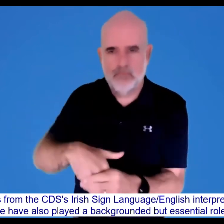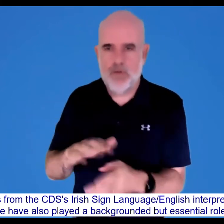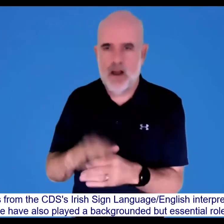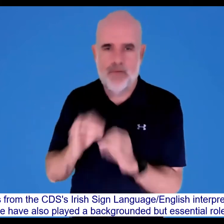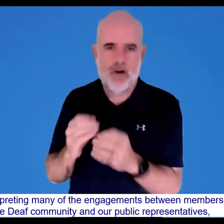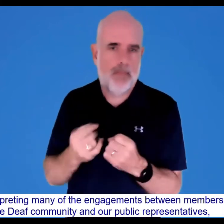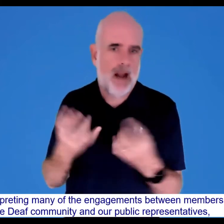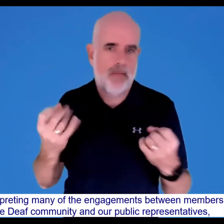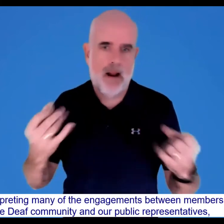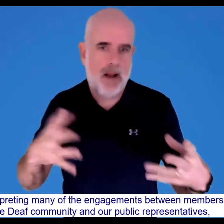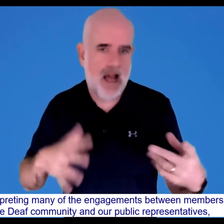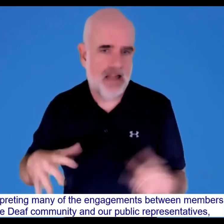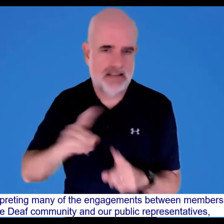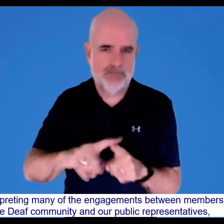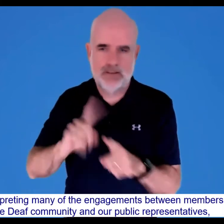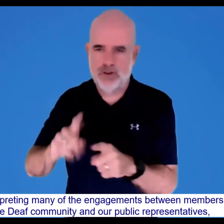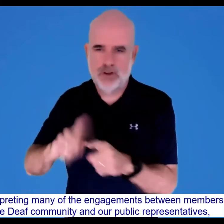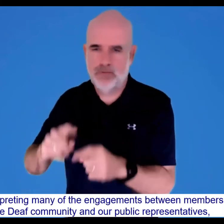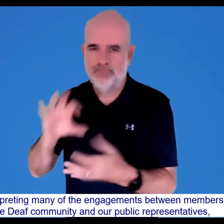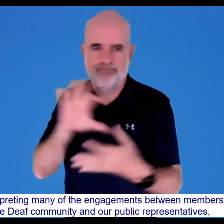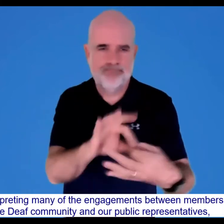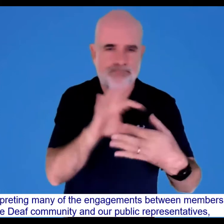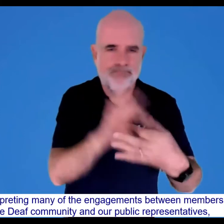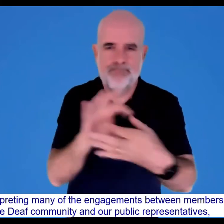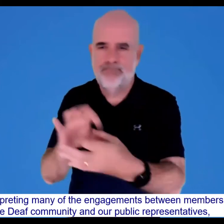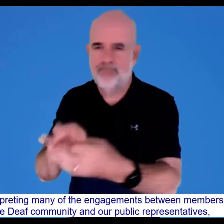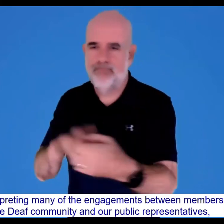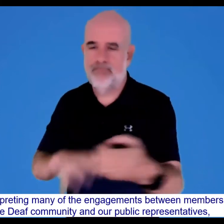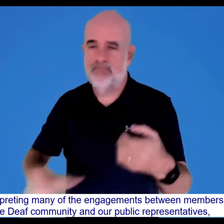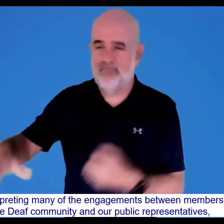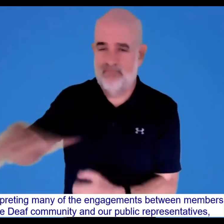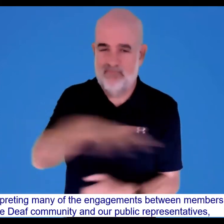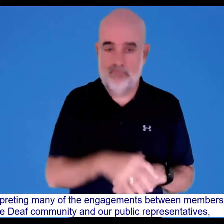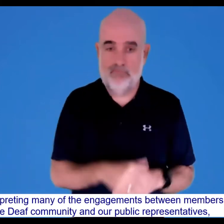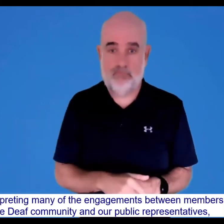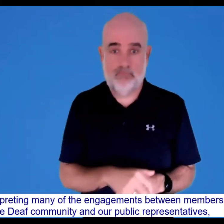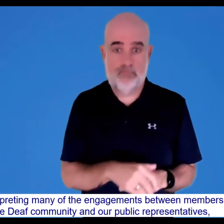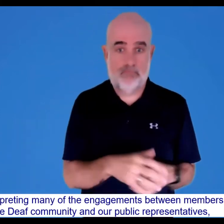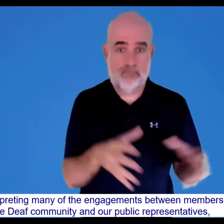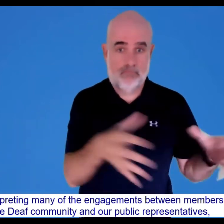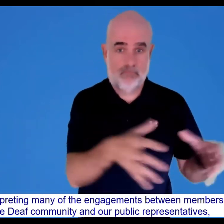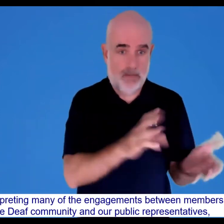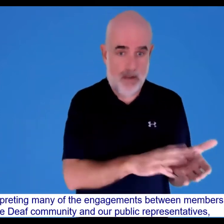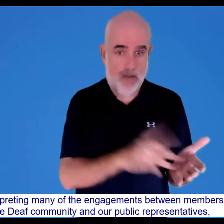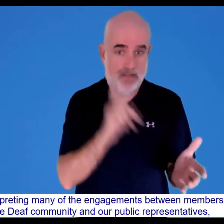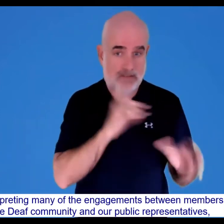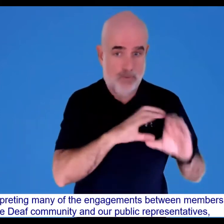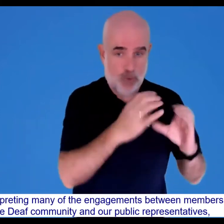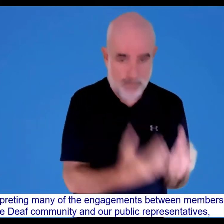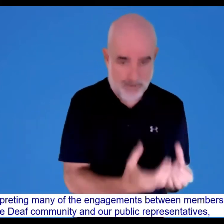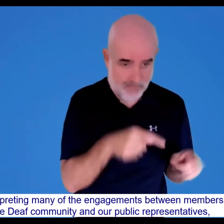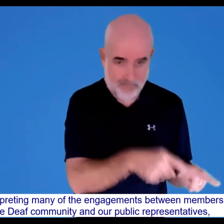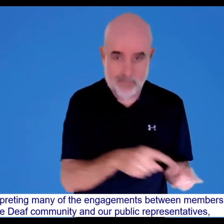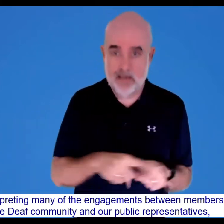essential role in interpreting many of the engagements between members of the Deaf community